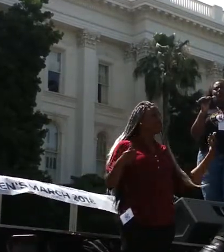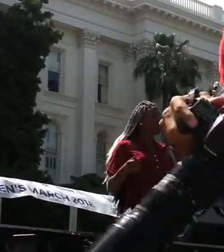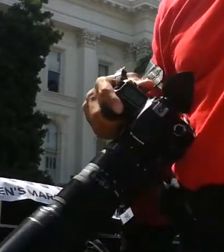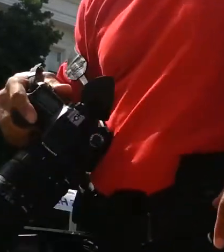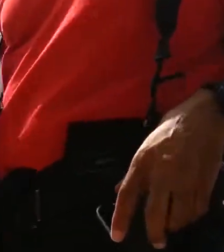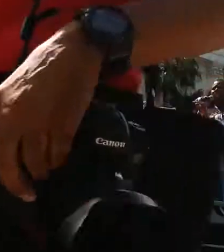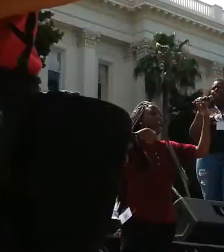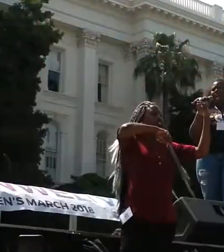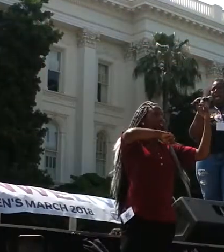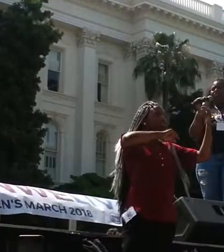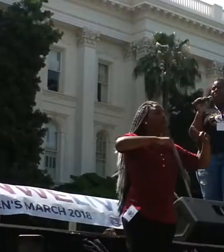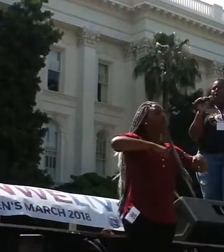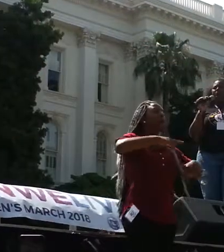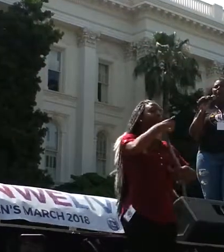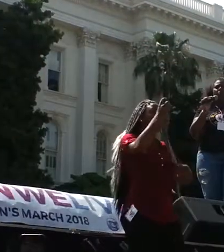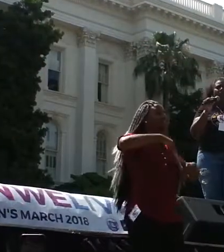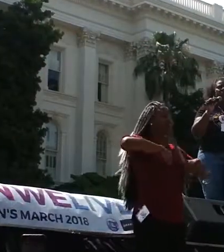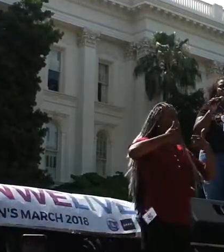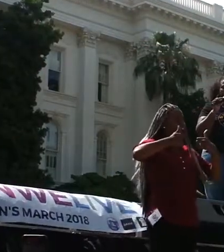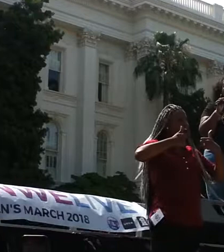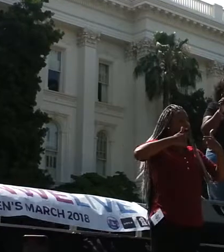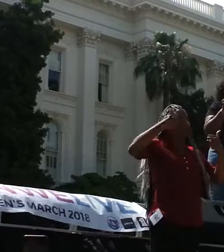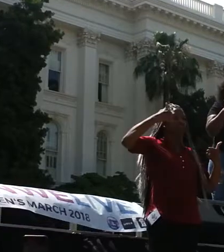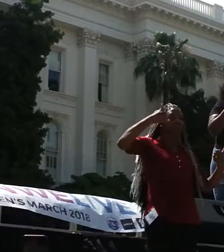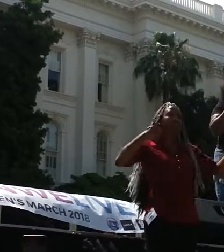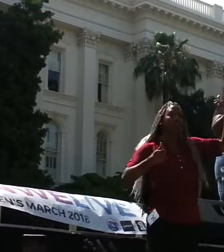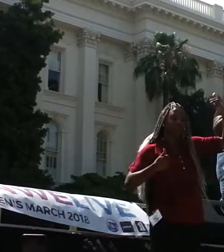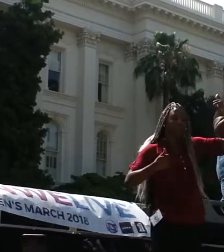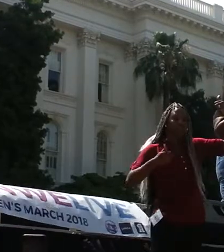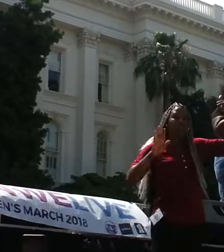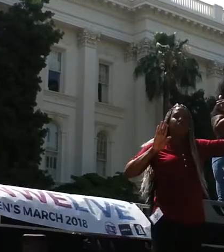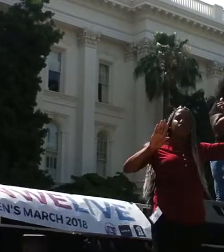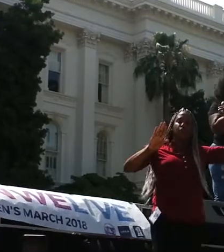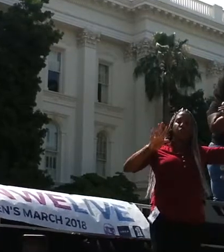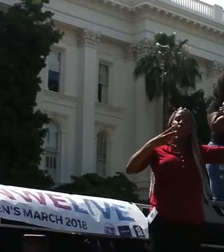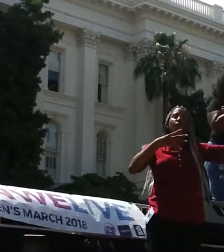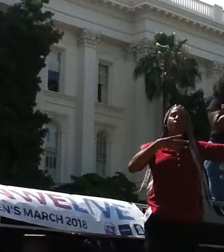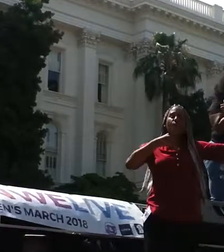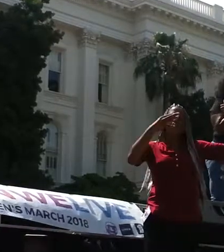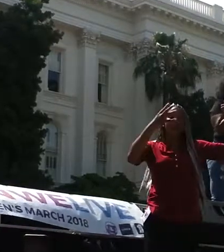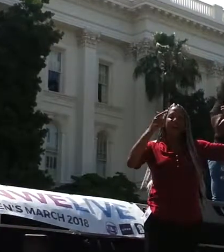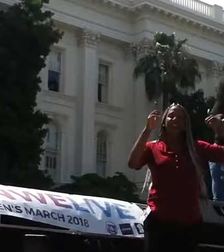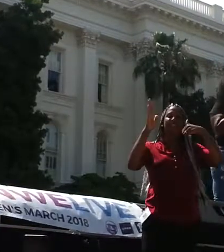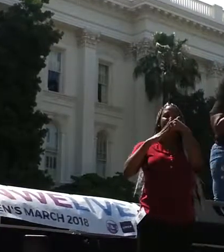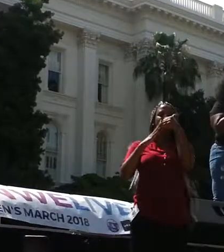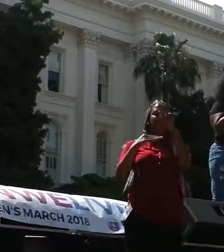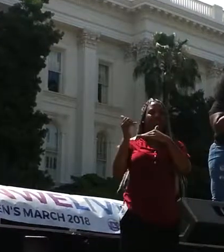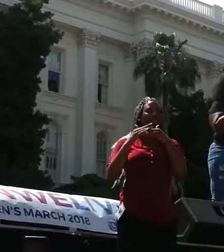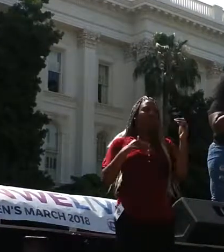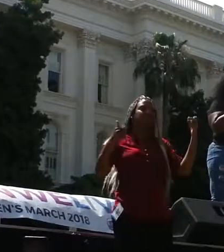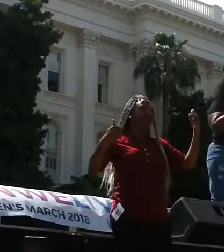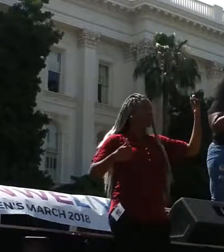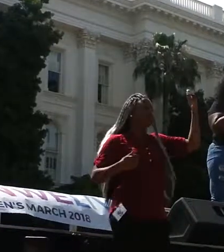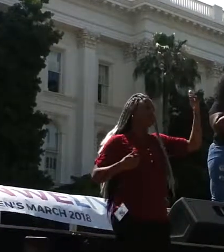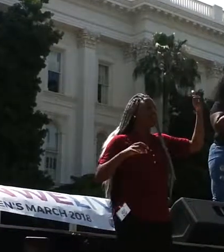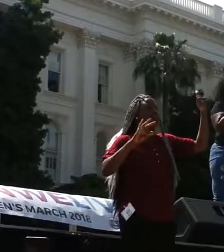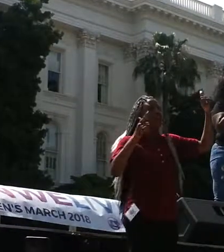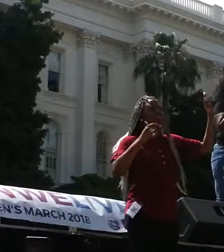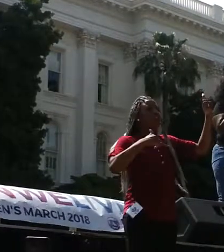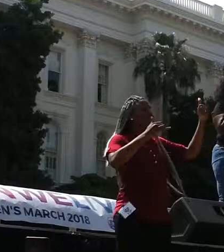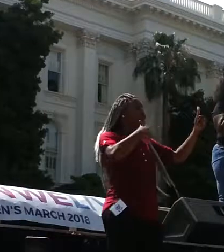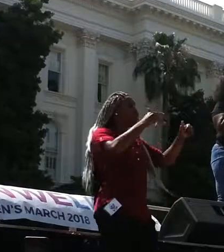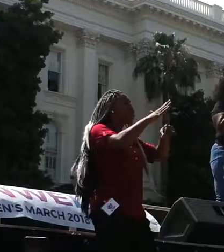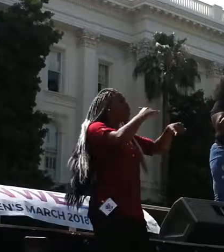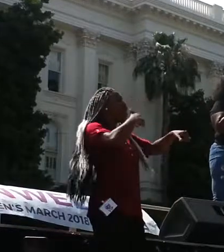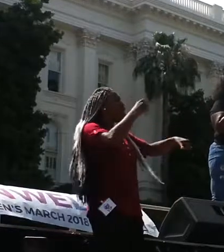Our black lives are worth more than white comfort. So don't call the police on black folks for